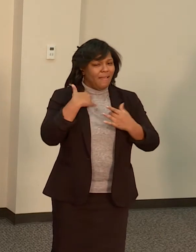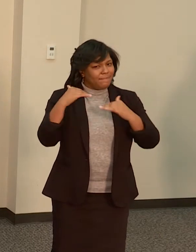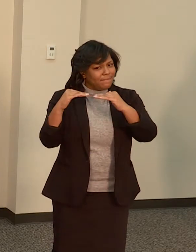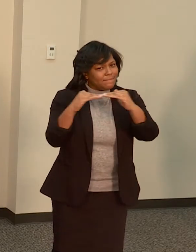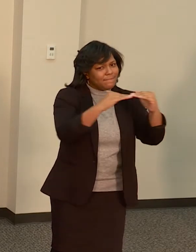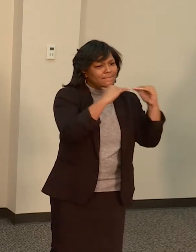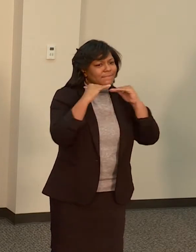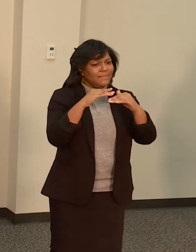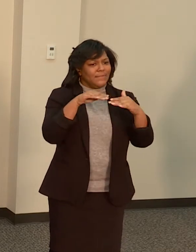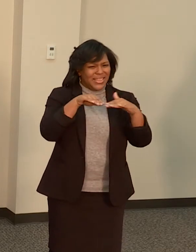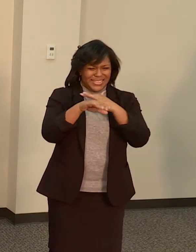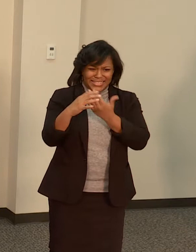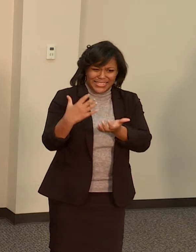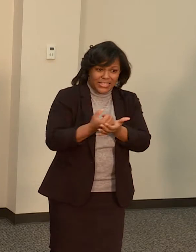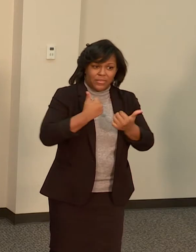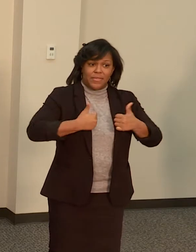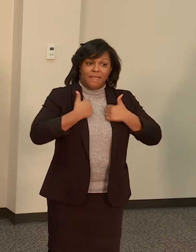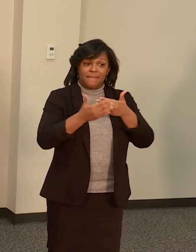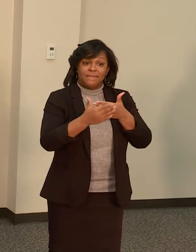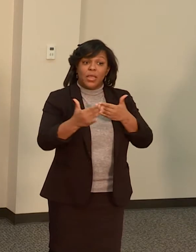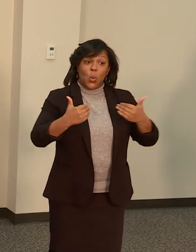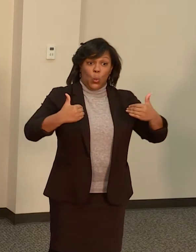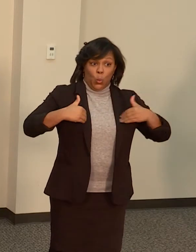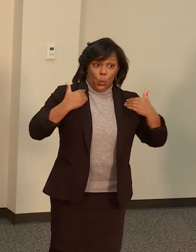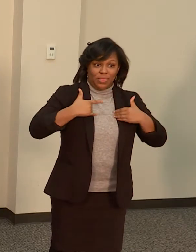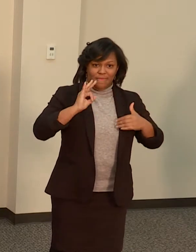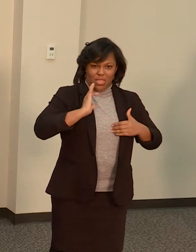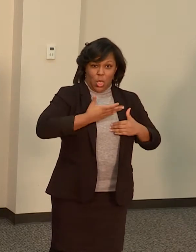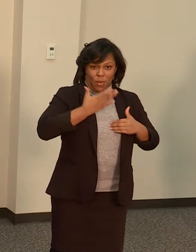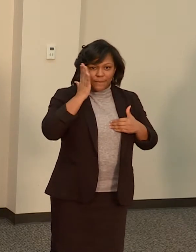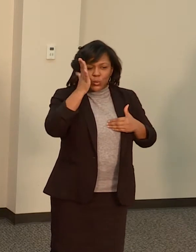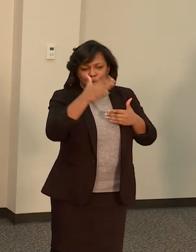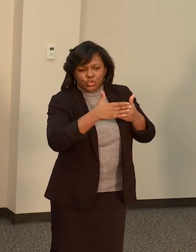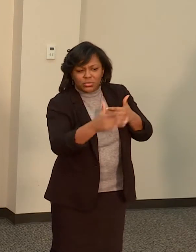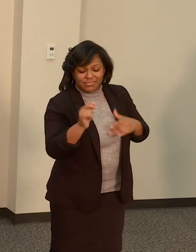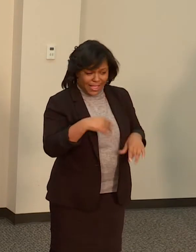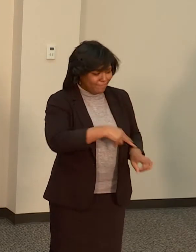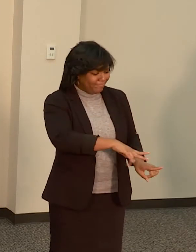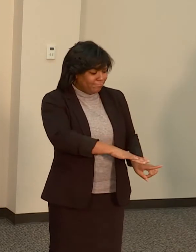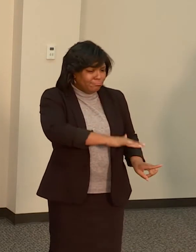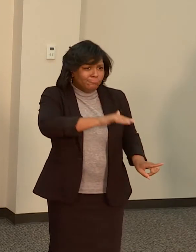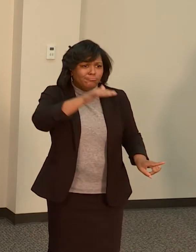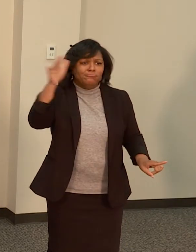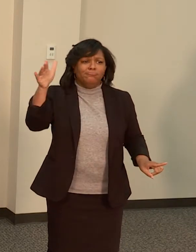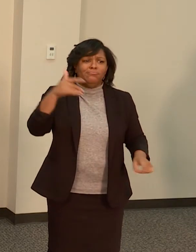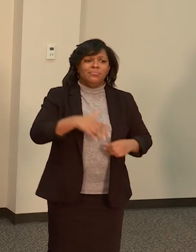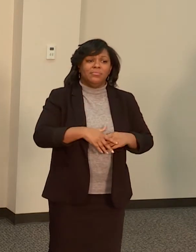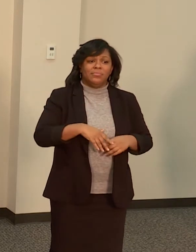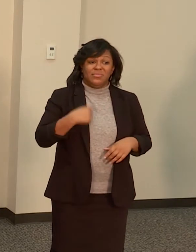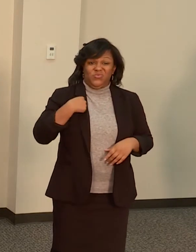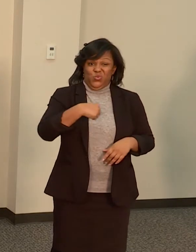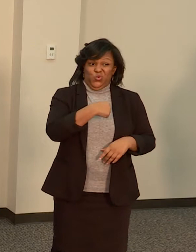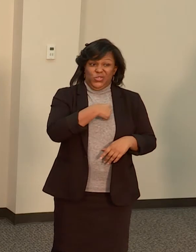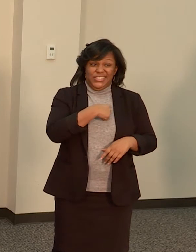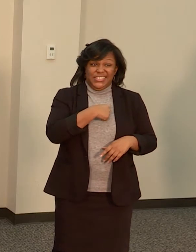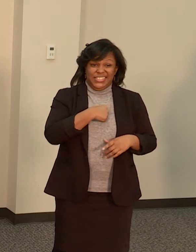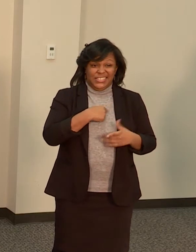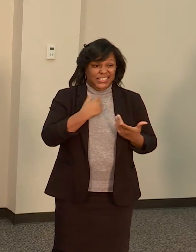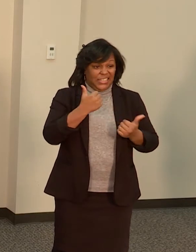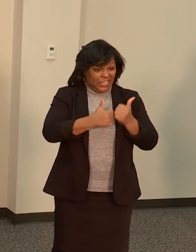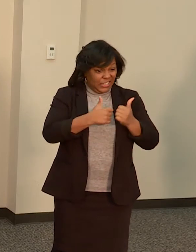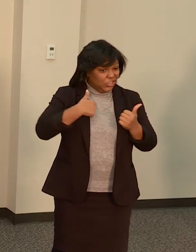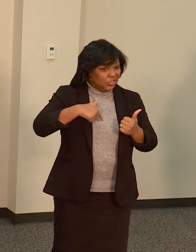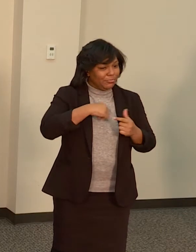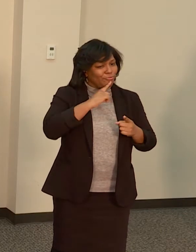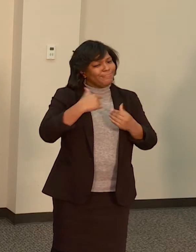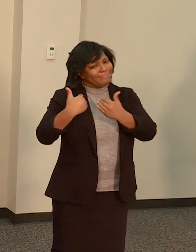Youth are our future. We all, each of us, have a stake in their journey, and therefore we have a responsibility toward their success.